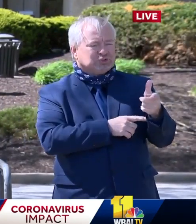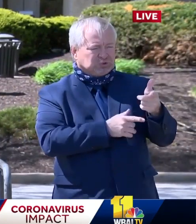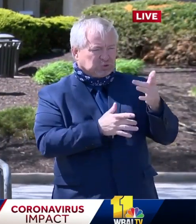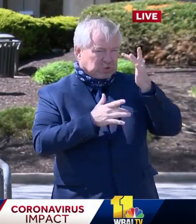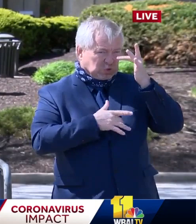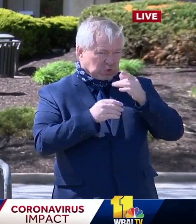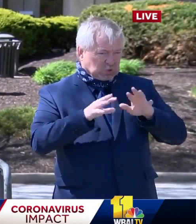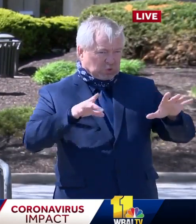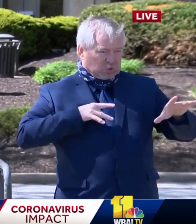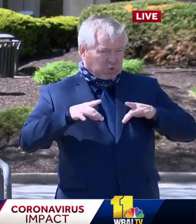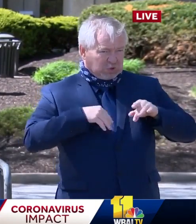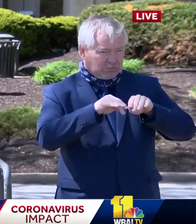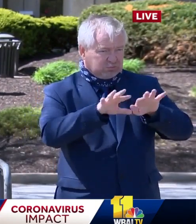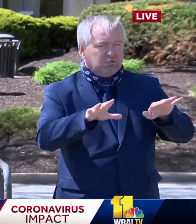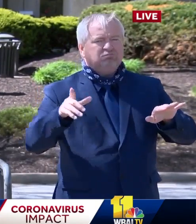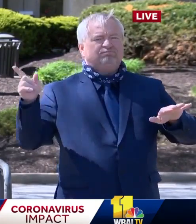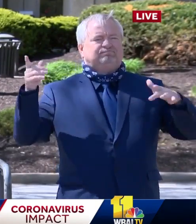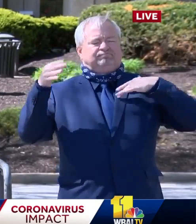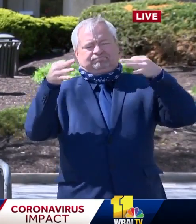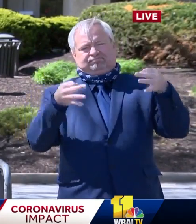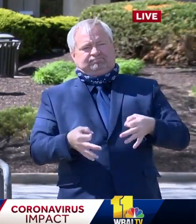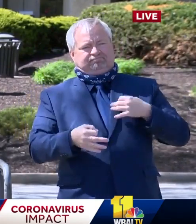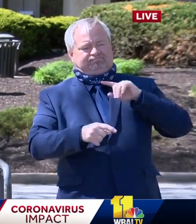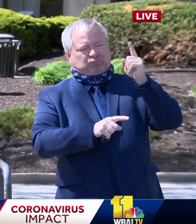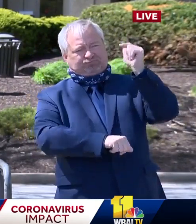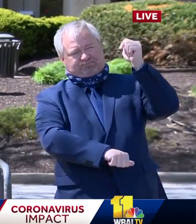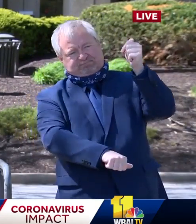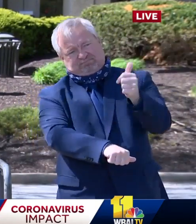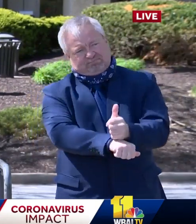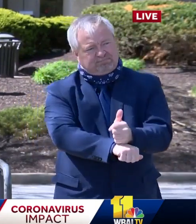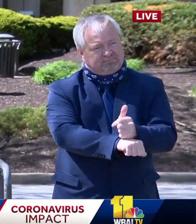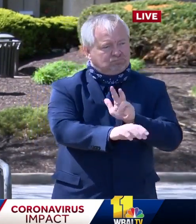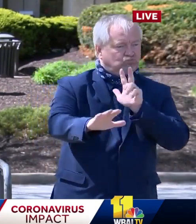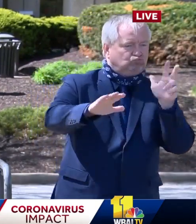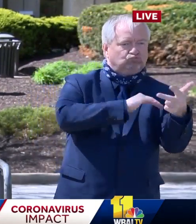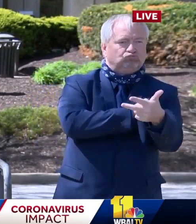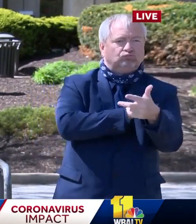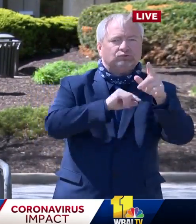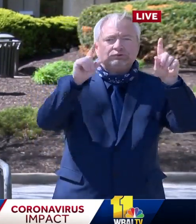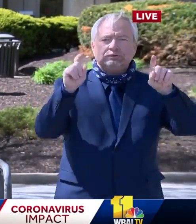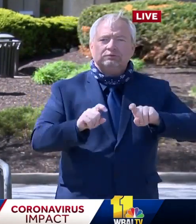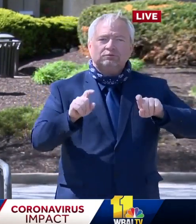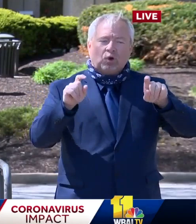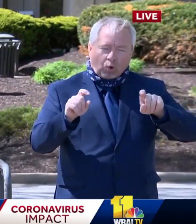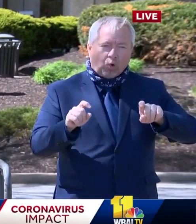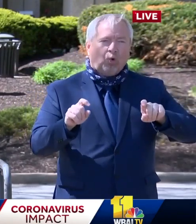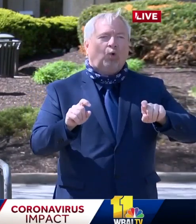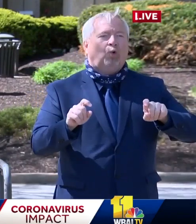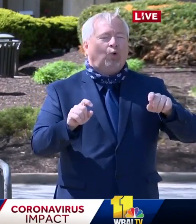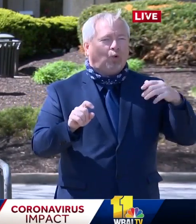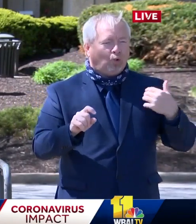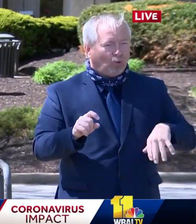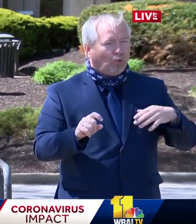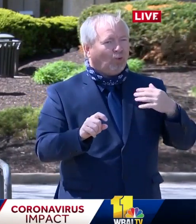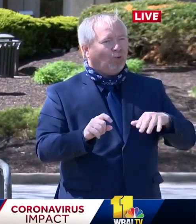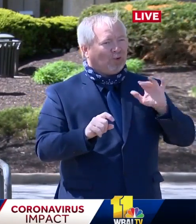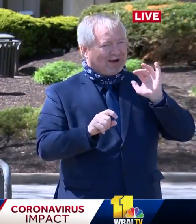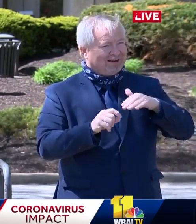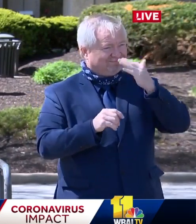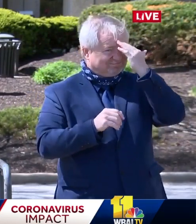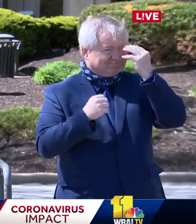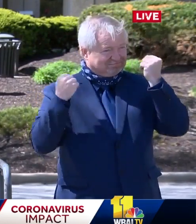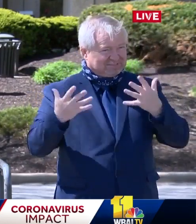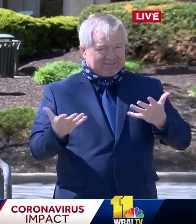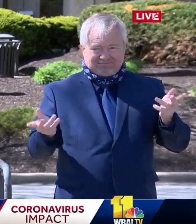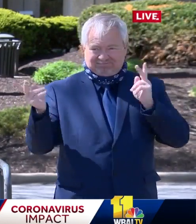first place in the state that stood up a screening and testing site, uh, as we understood that there are too many in our County and